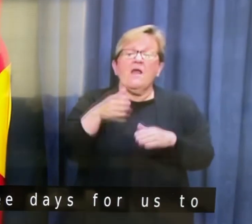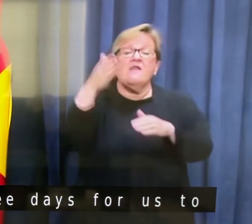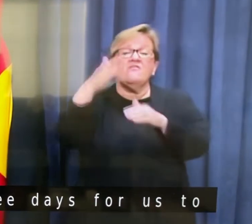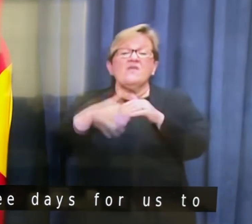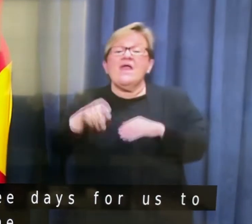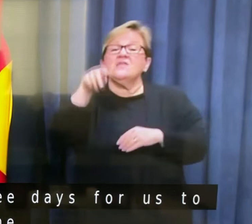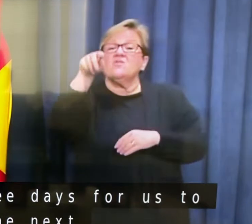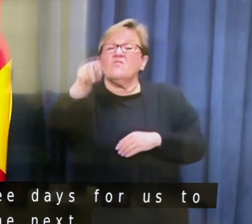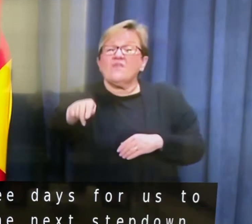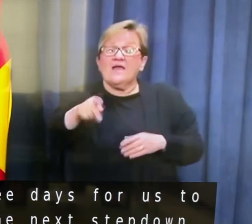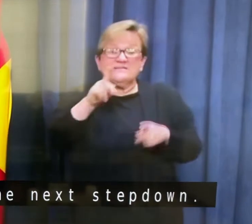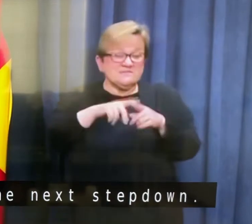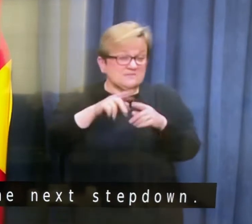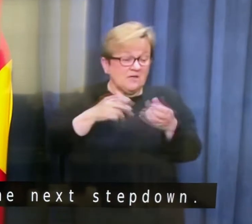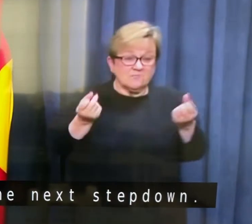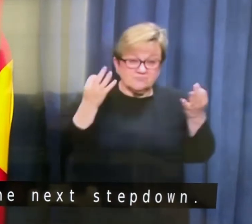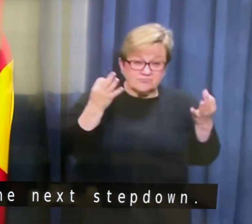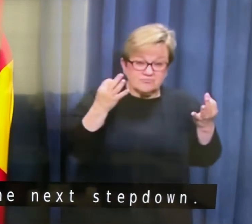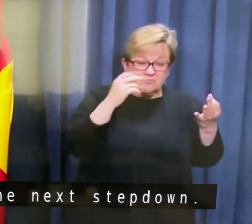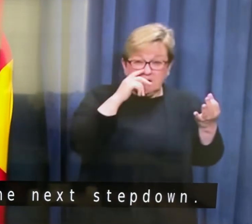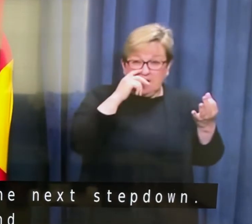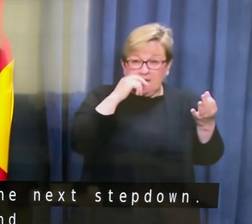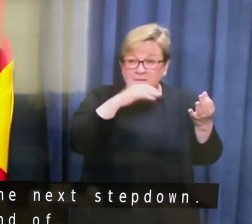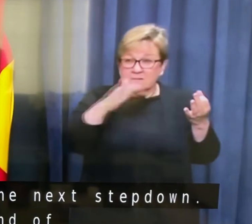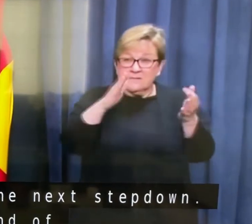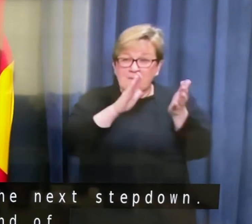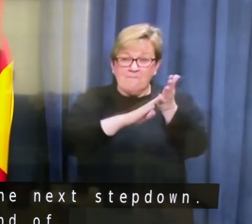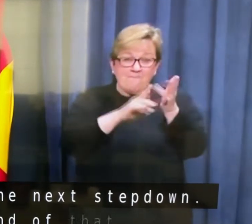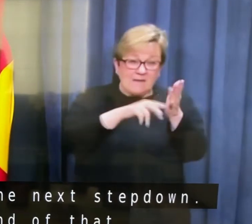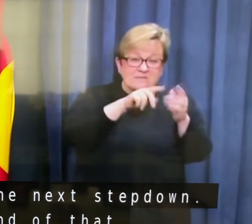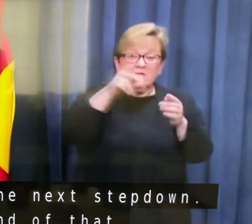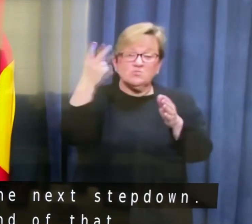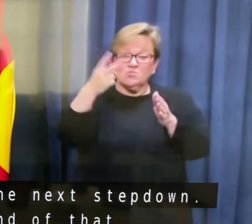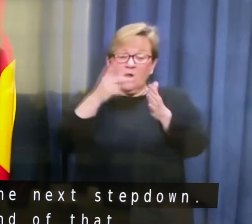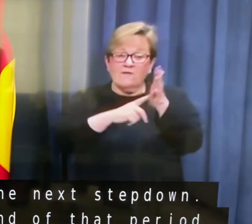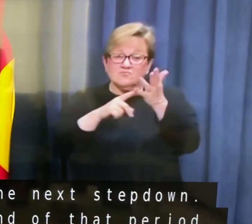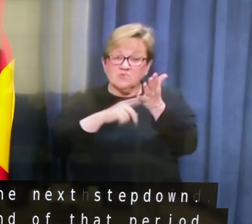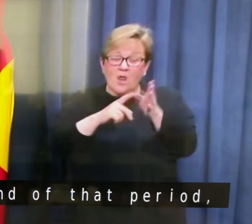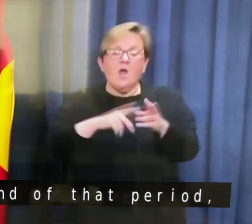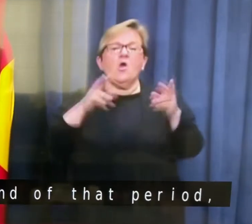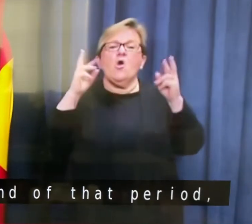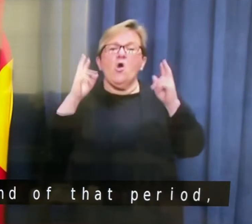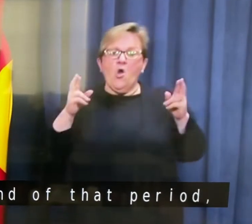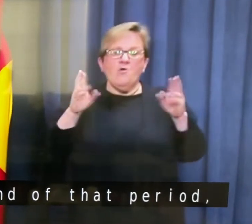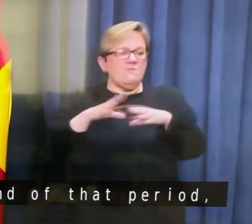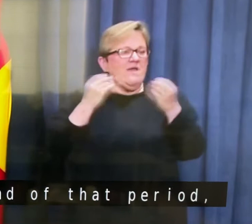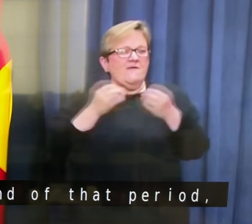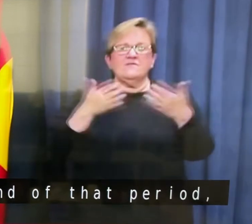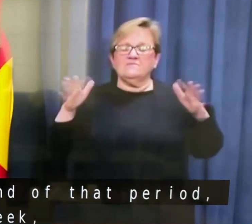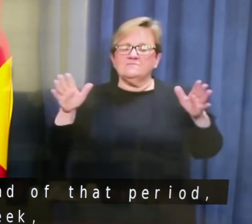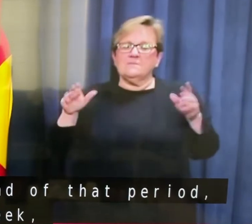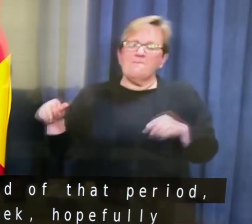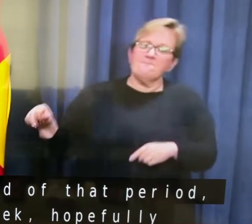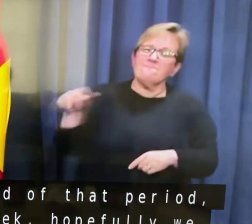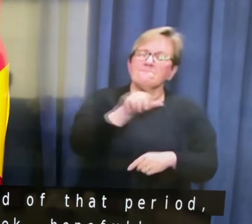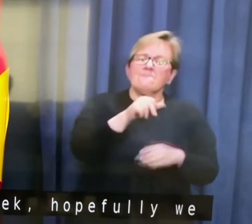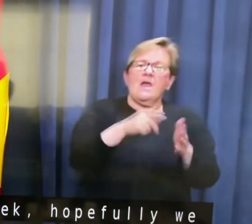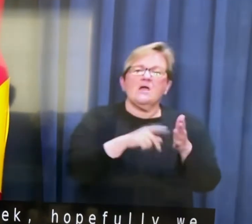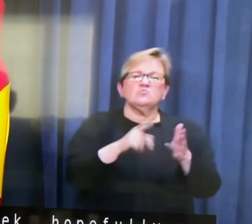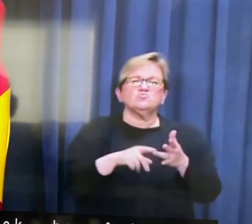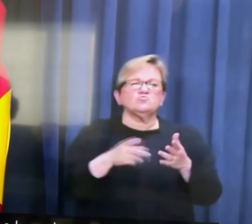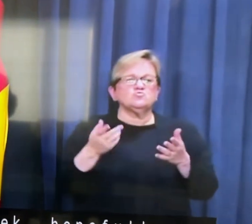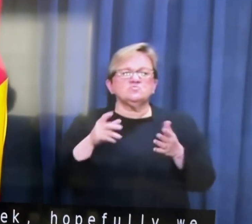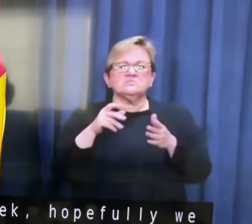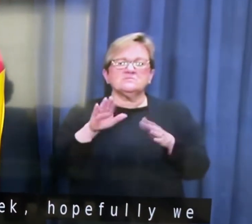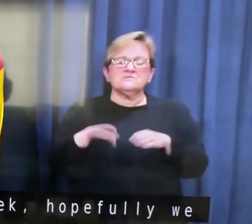end of that period which is Monday week hopefully we'll be out of all of this and we'll be back to what